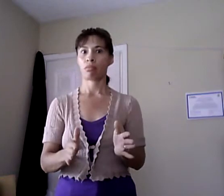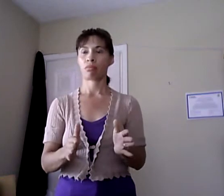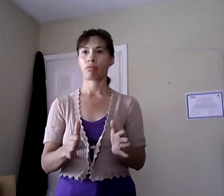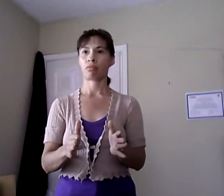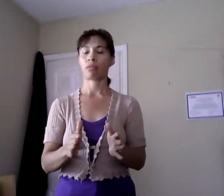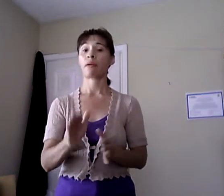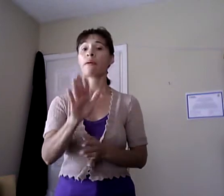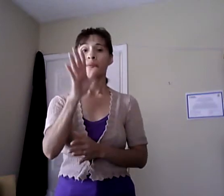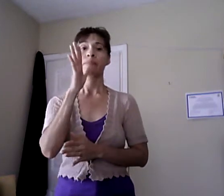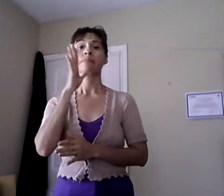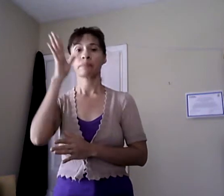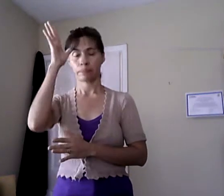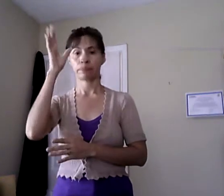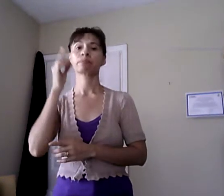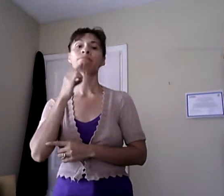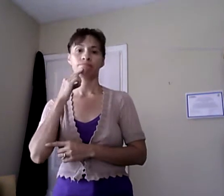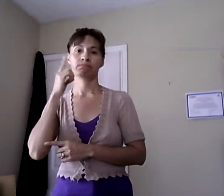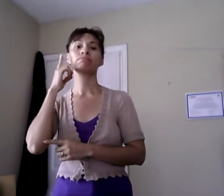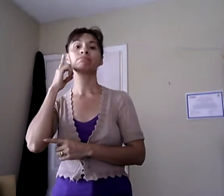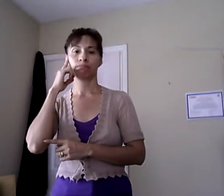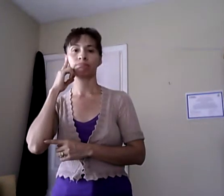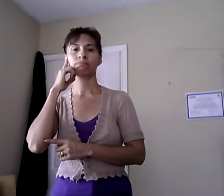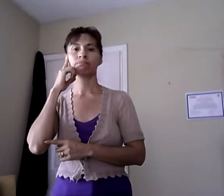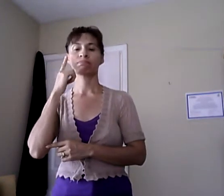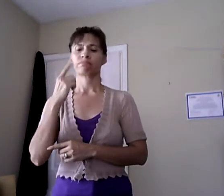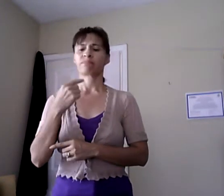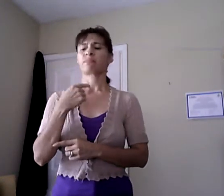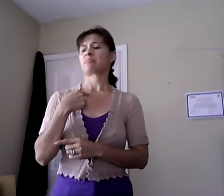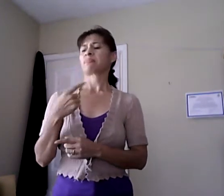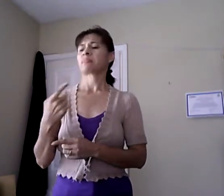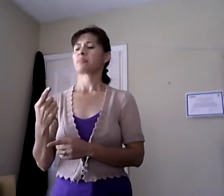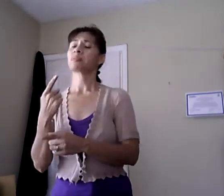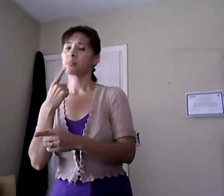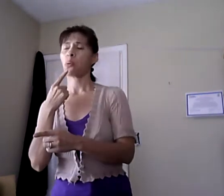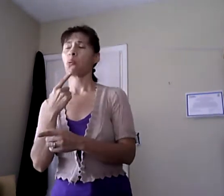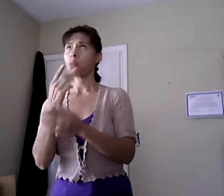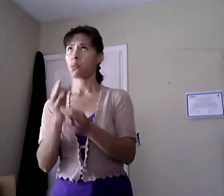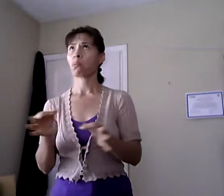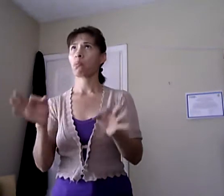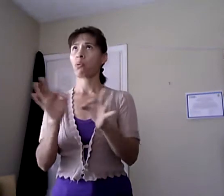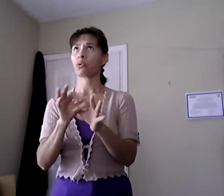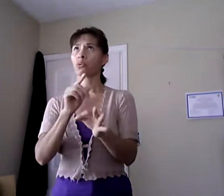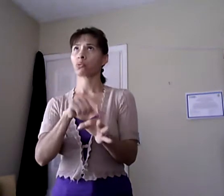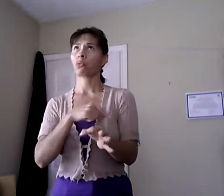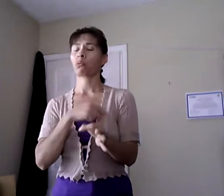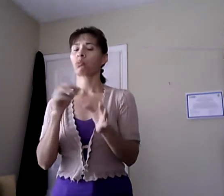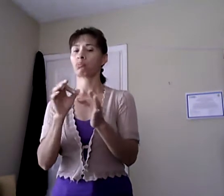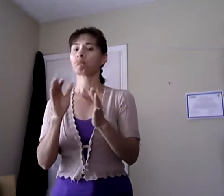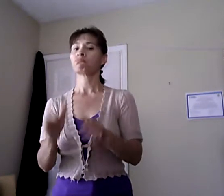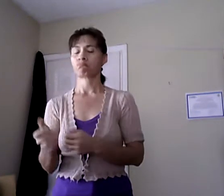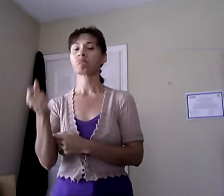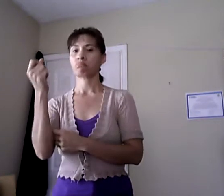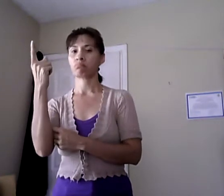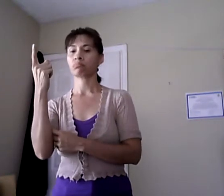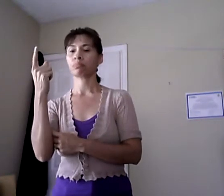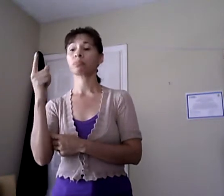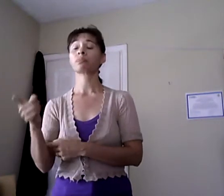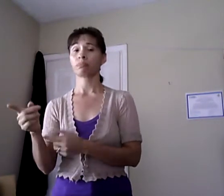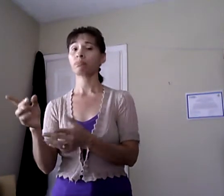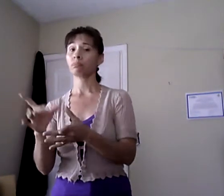how important qualified interpreters are. He says there are many factors going against his trigger in their